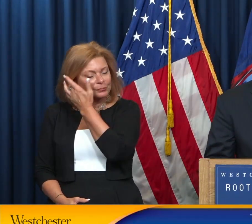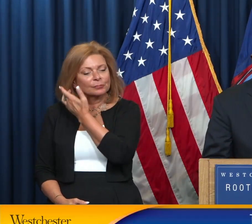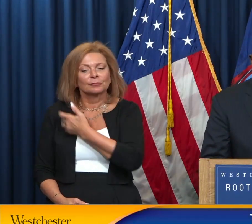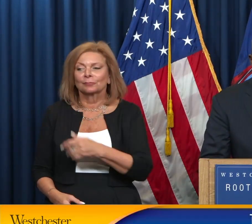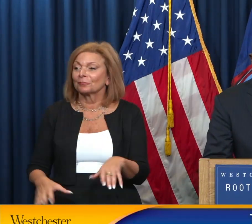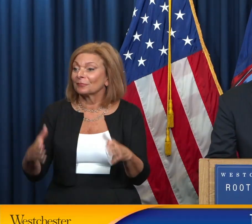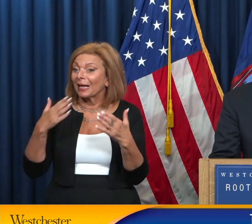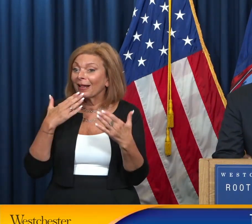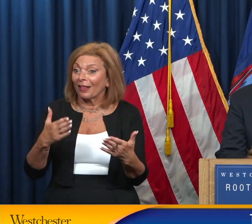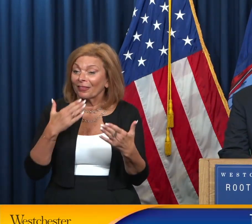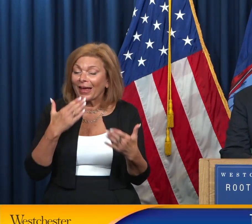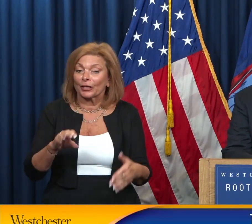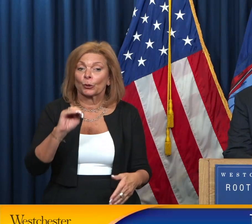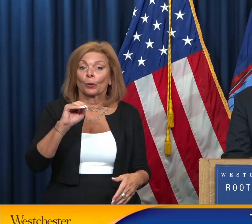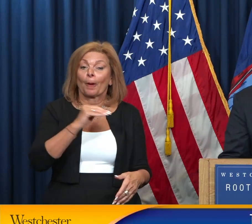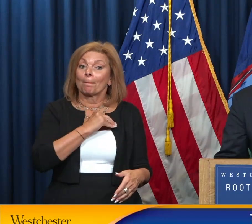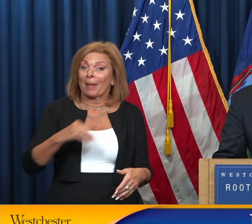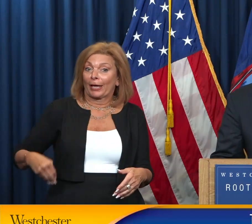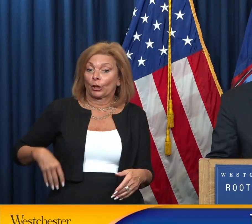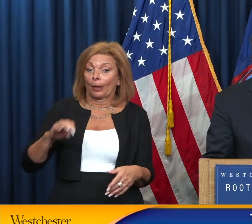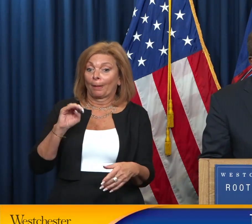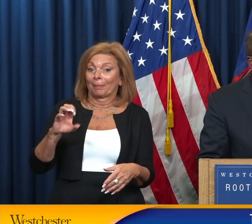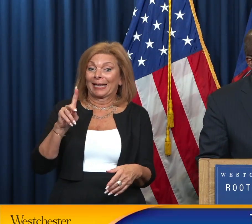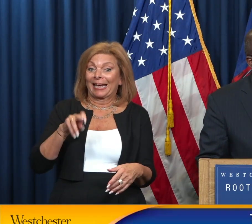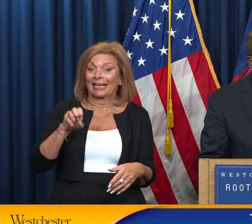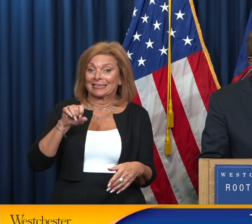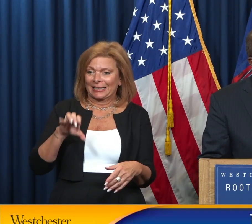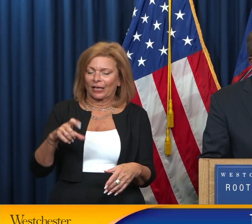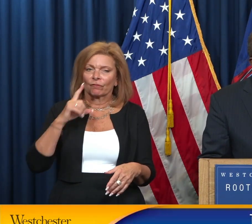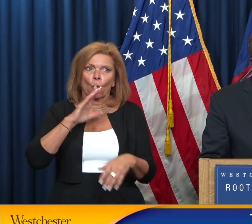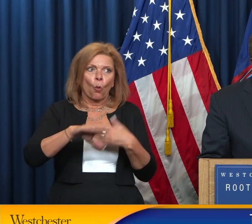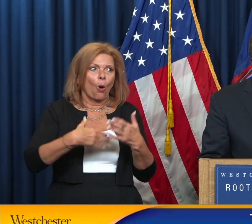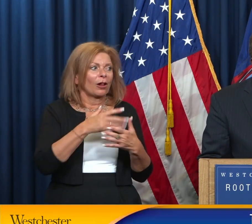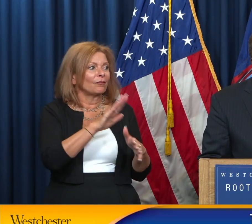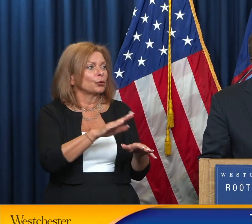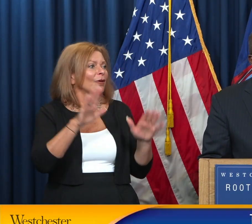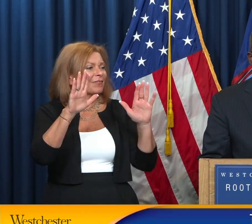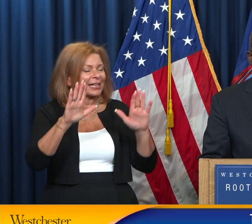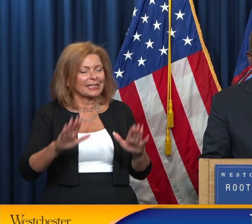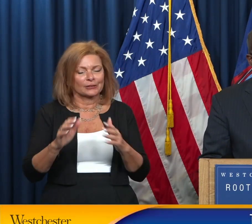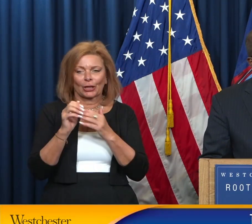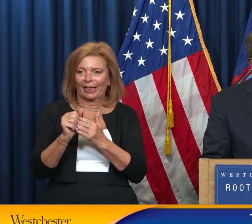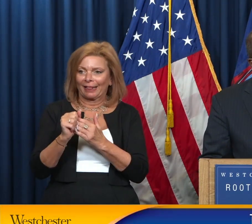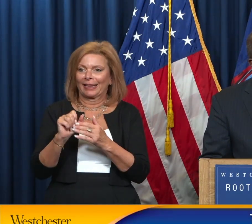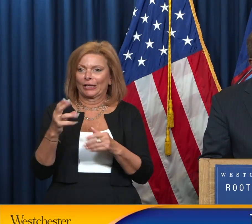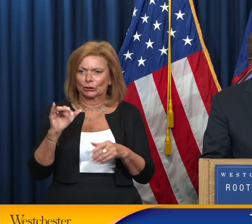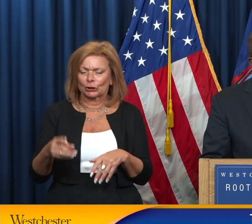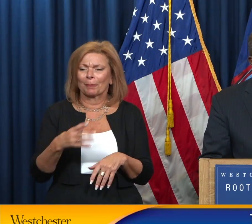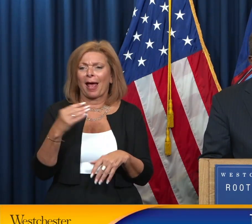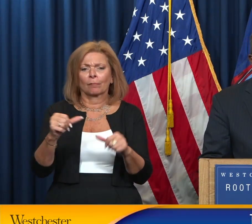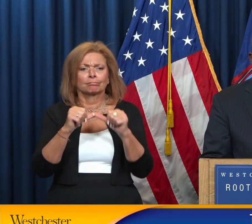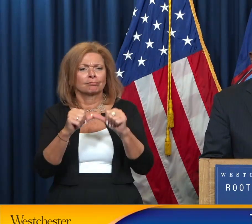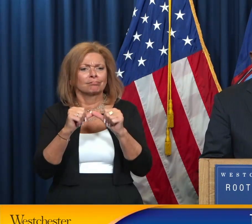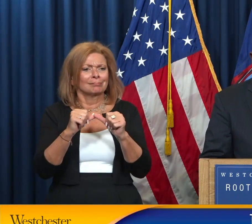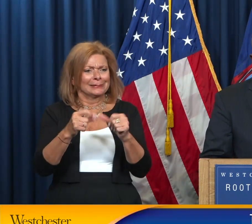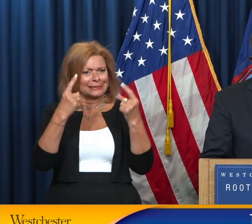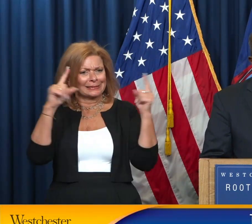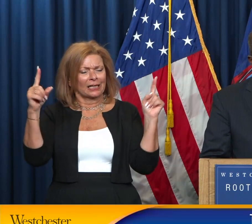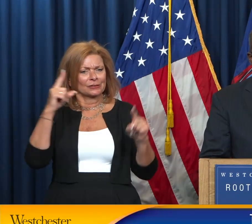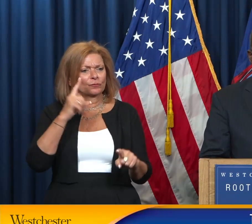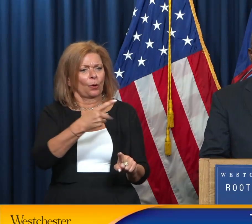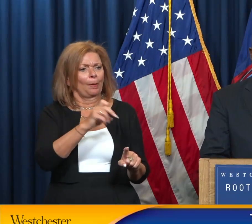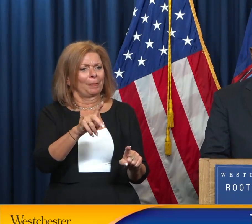Thank you, Mayor McKenzie for all your fantastic leadership and the continued success for the city of Peekskill.